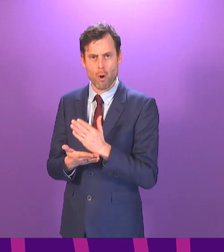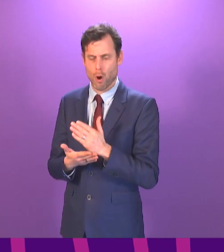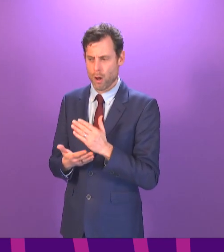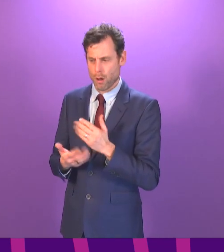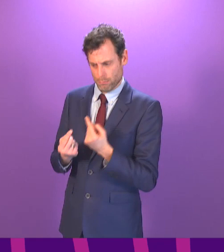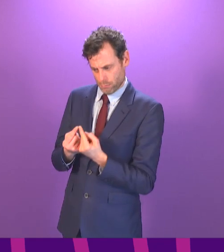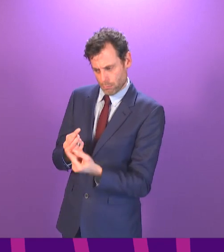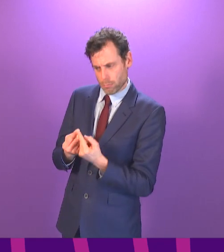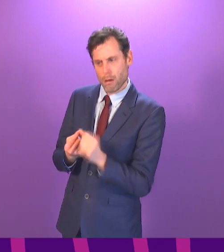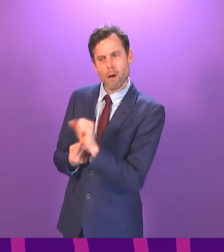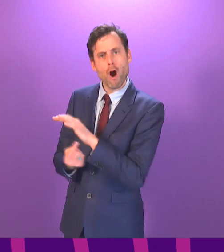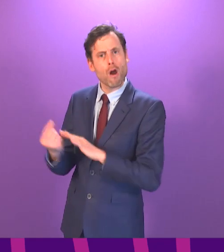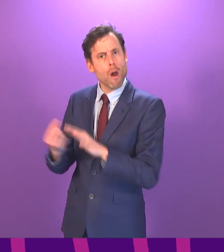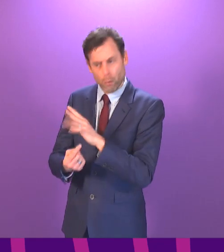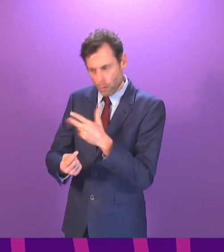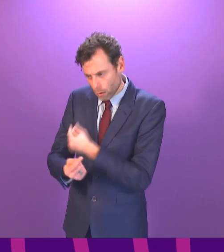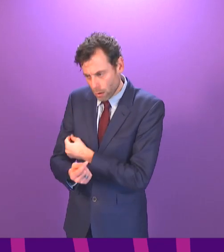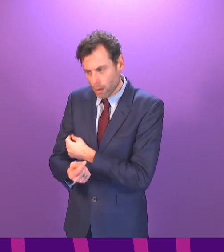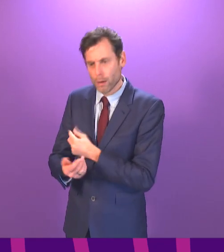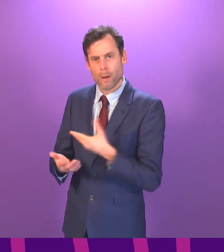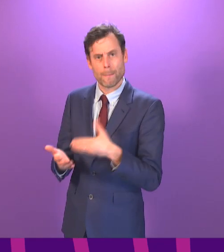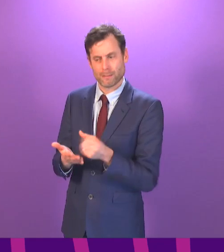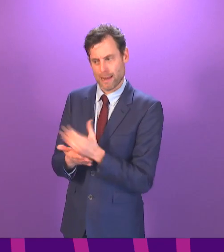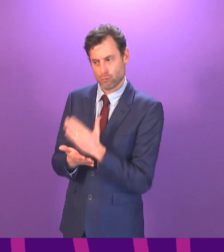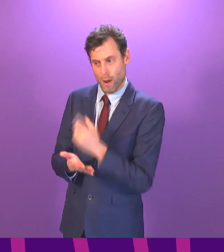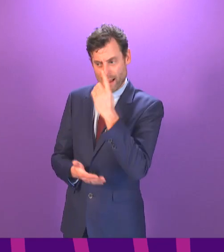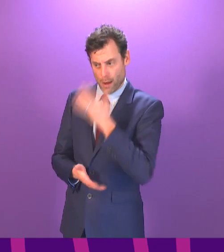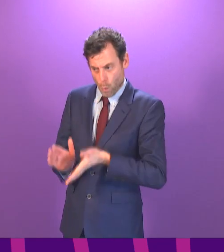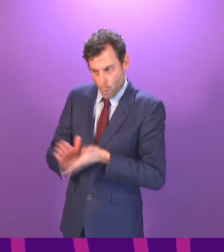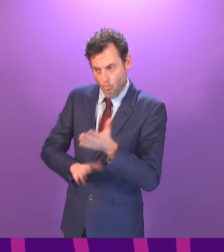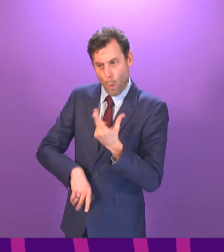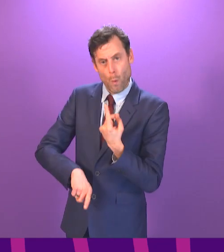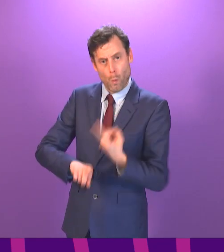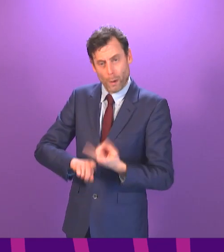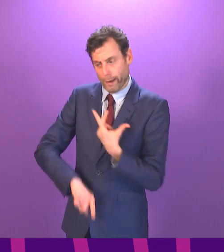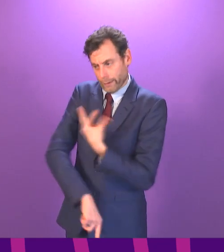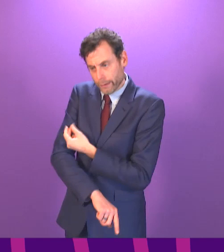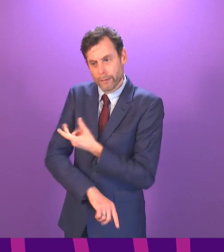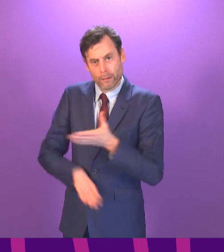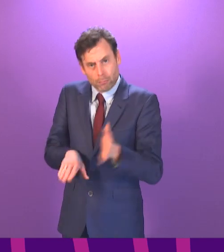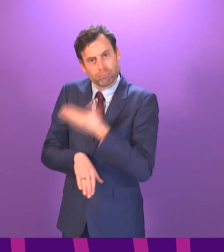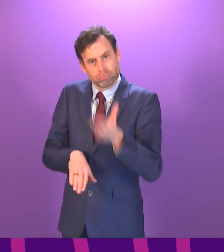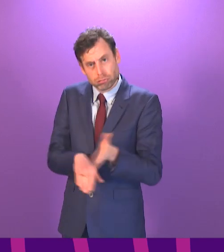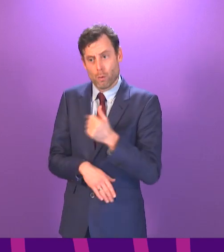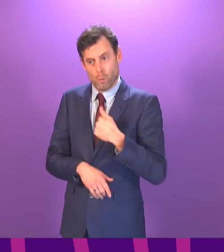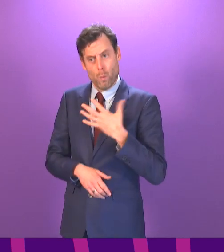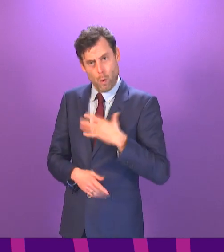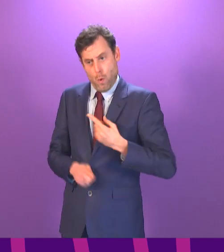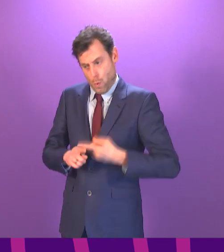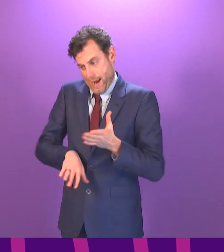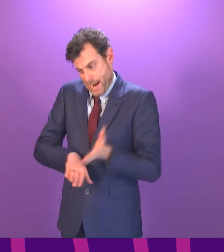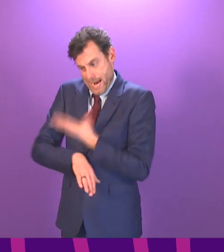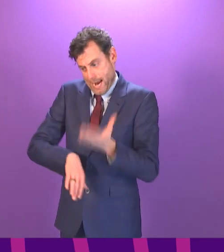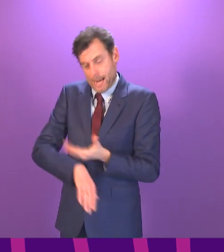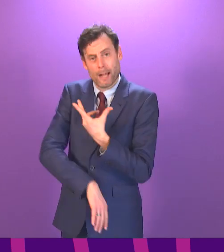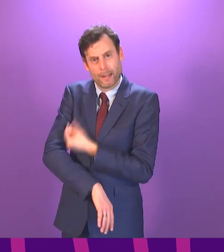local accessibility and speed of the programme. Rightly, we have been under pressure to speed up the programme, not the standards and the reasons for the